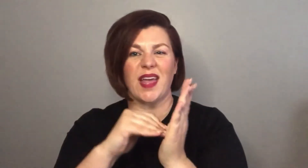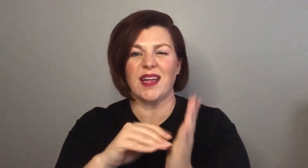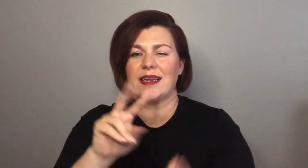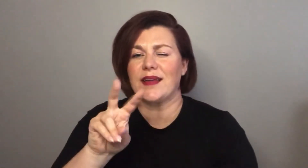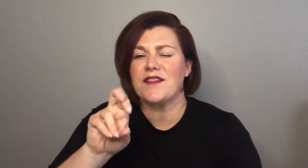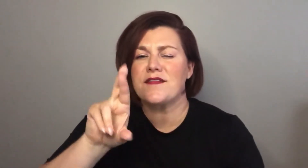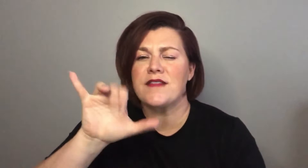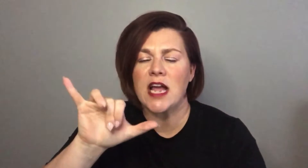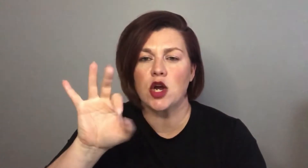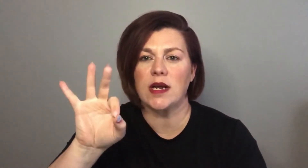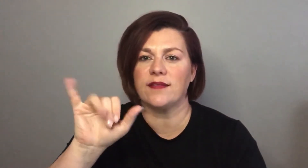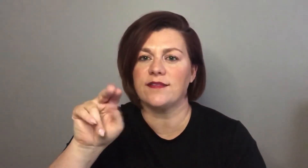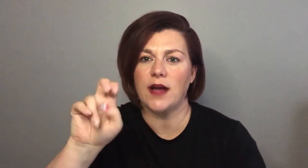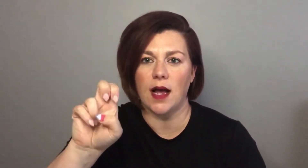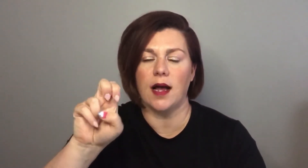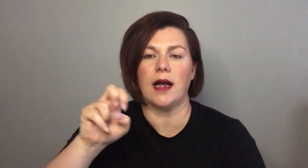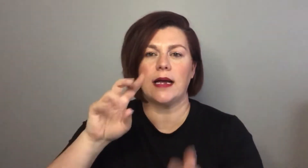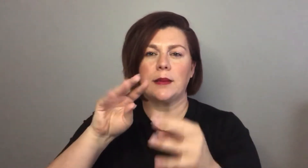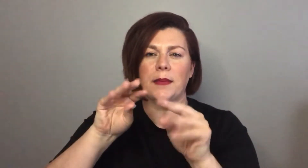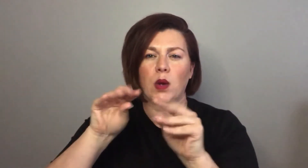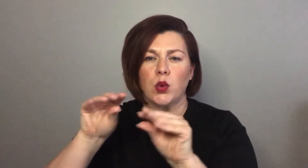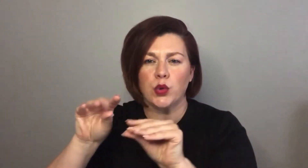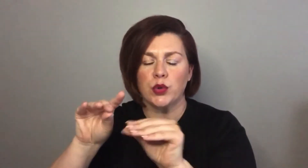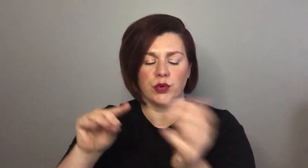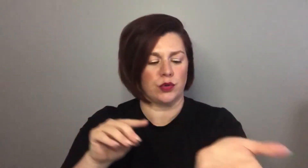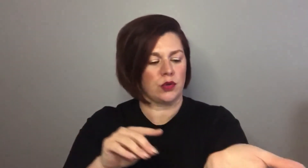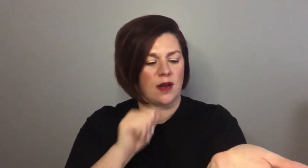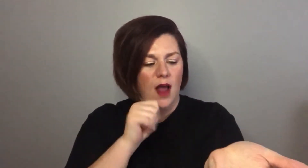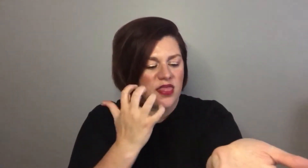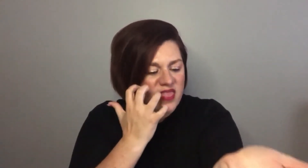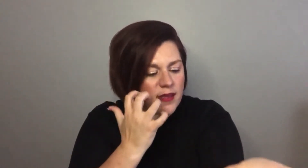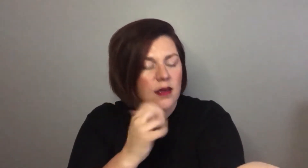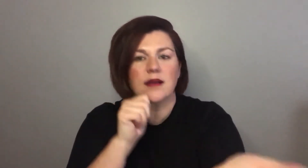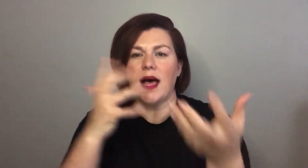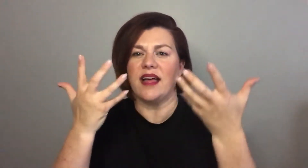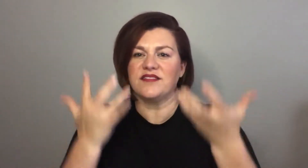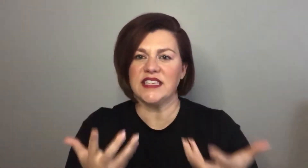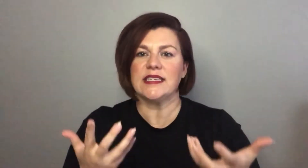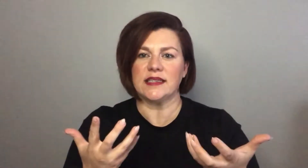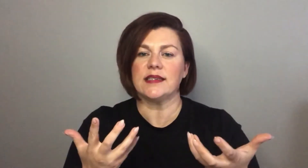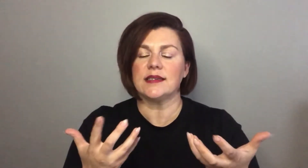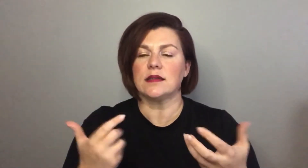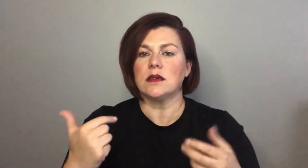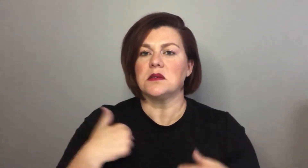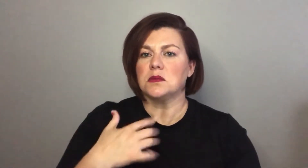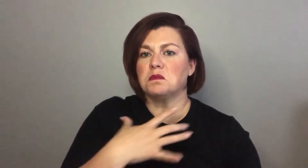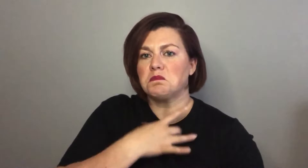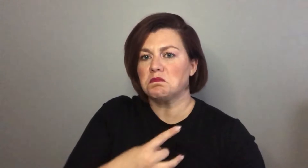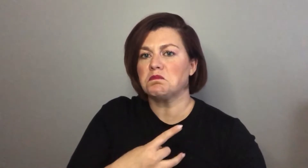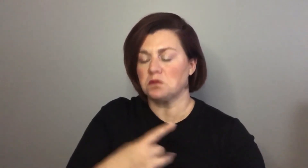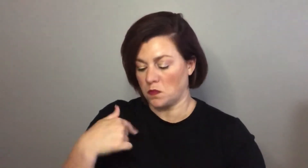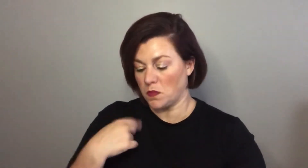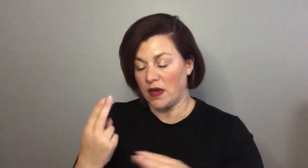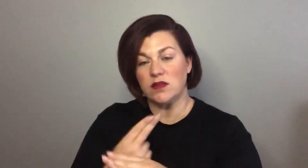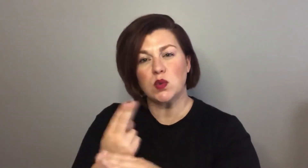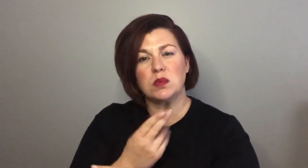so again you can see it's so finely milled it's not thick it's not heavy and I